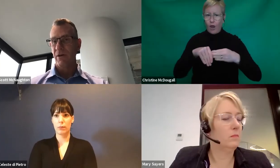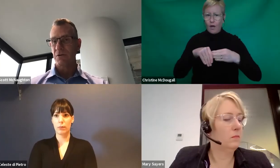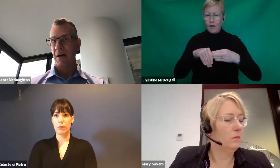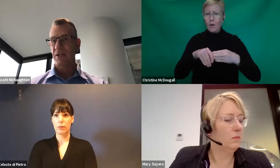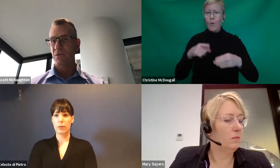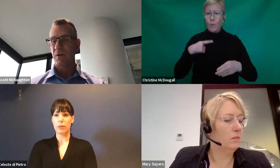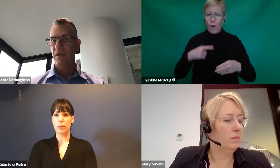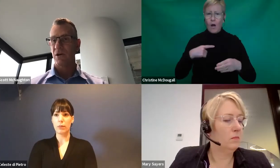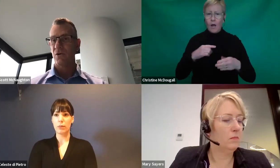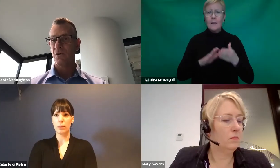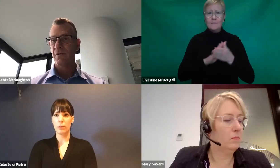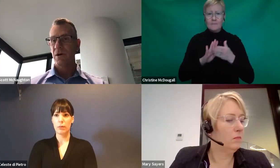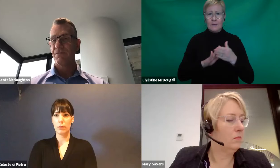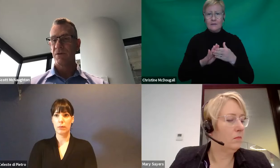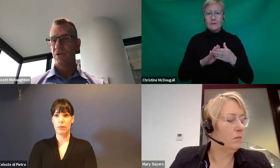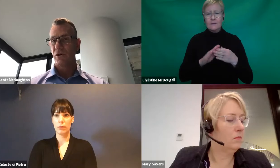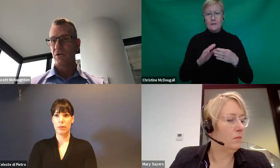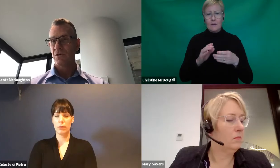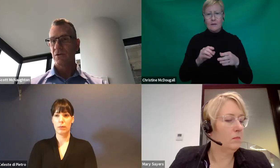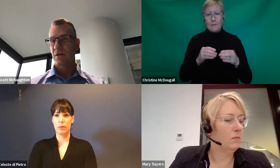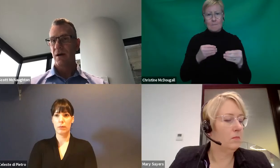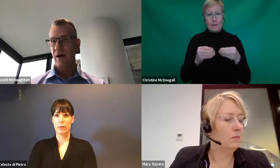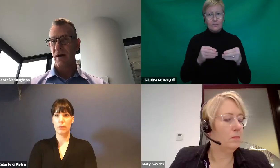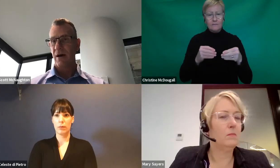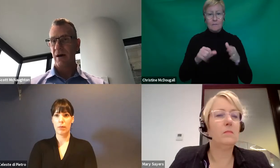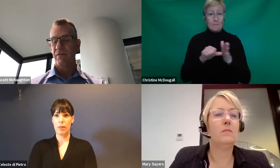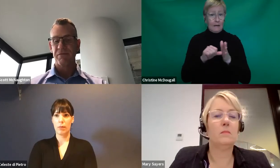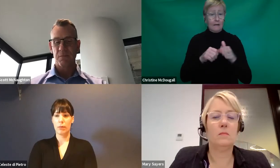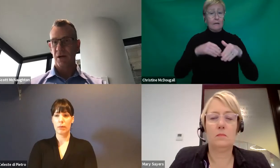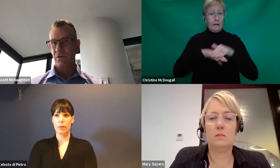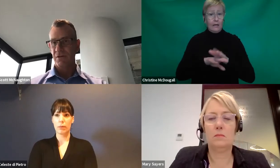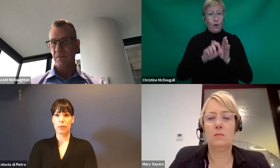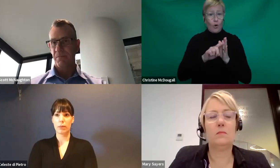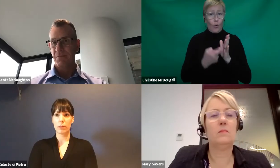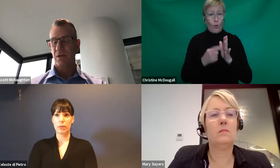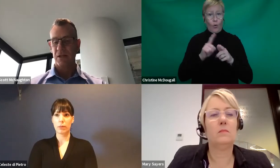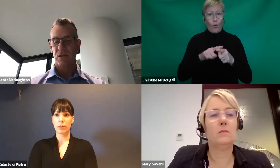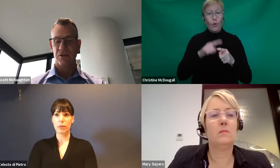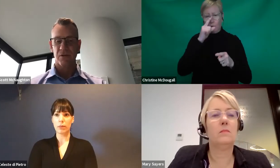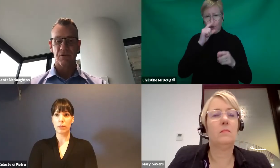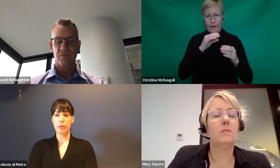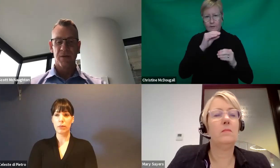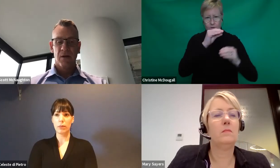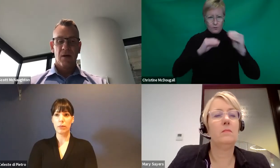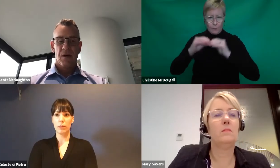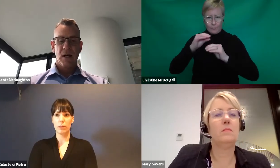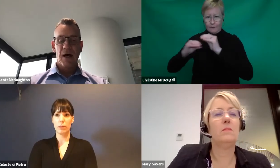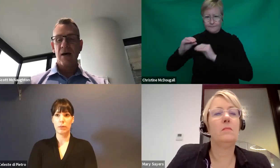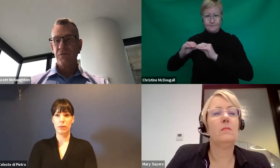up all of those budgets within the core for you to use very flexibly across them. So that's really good.